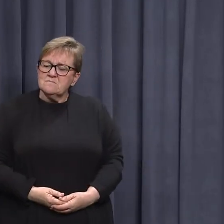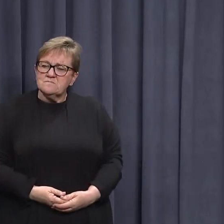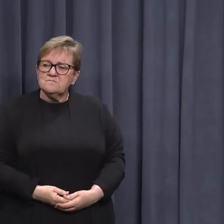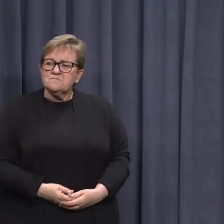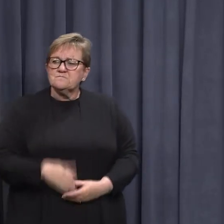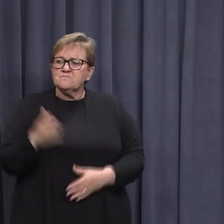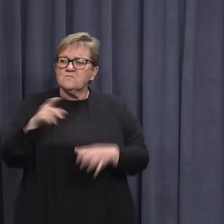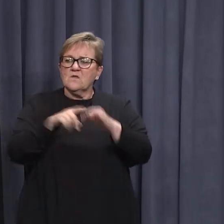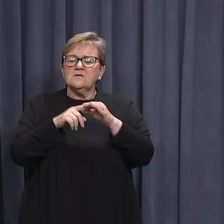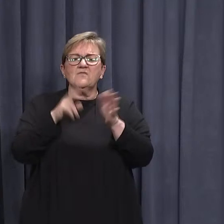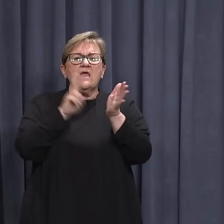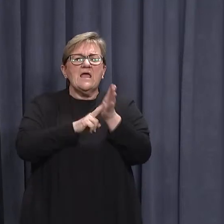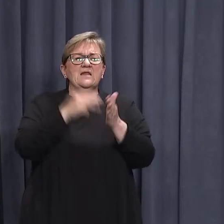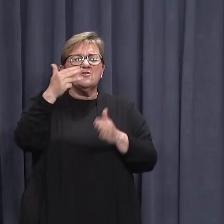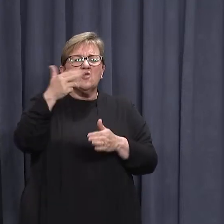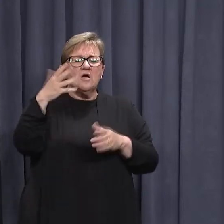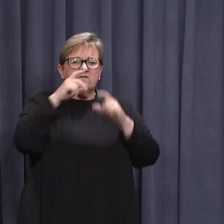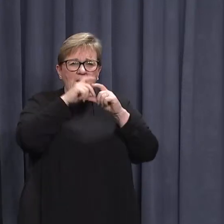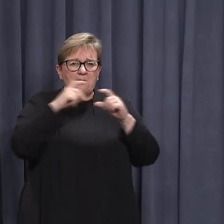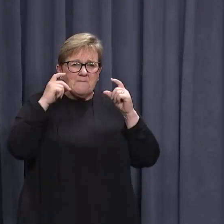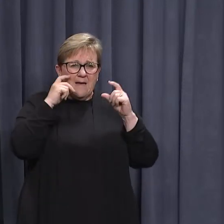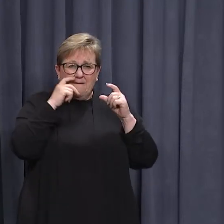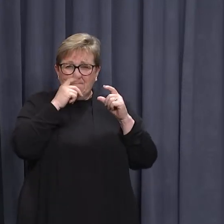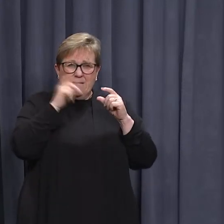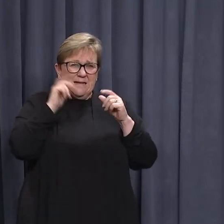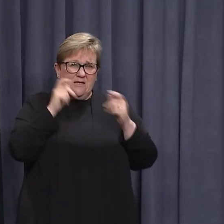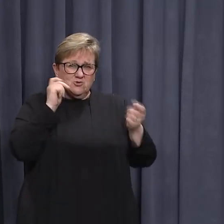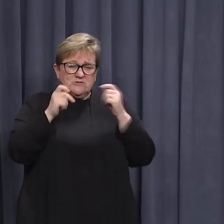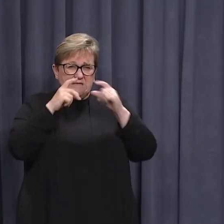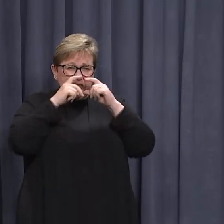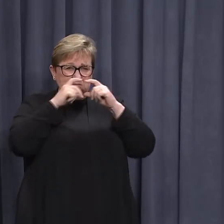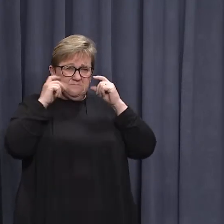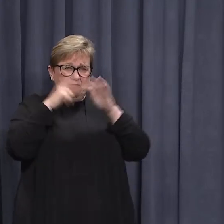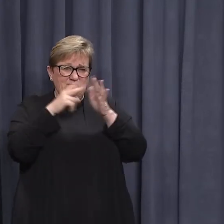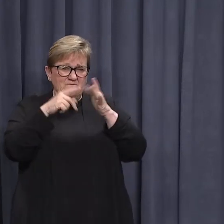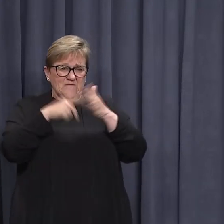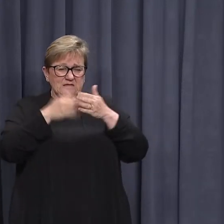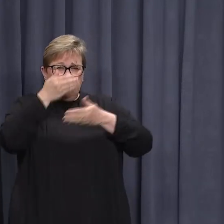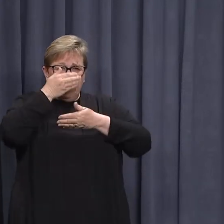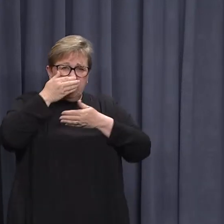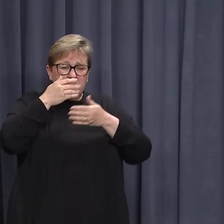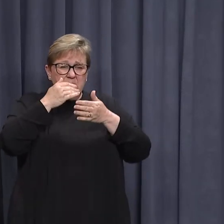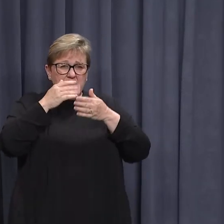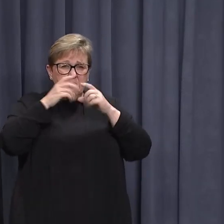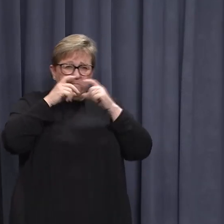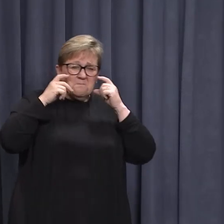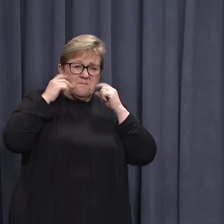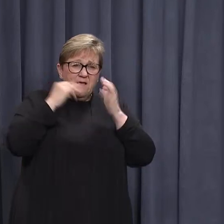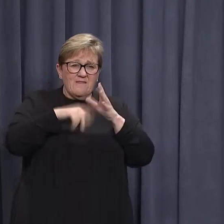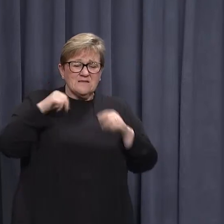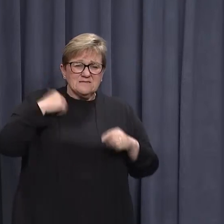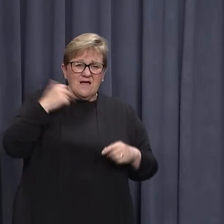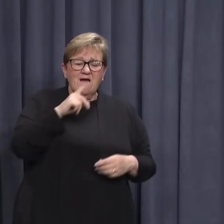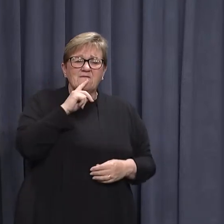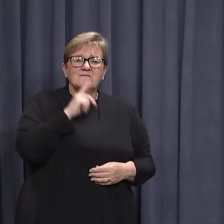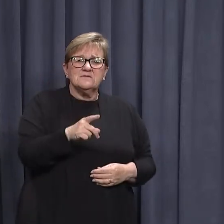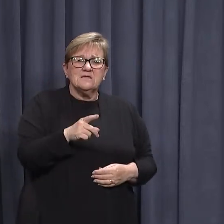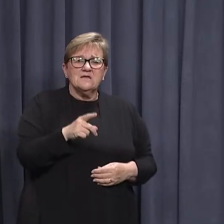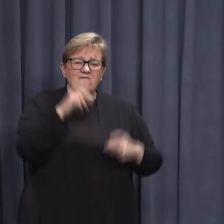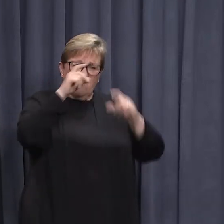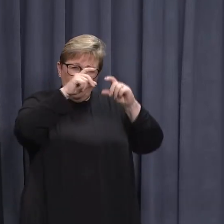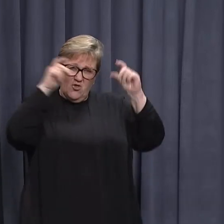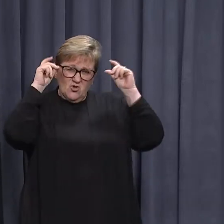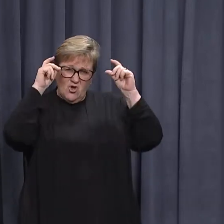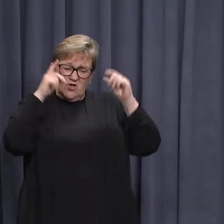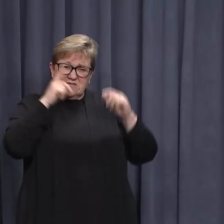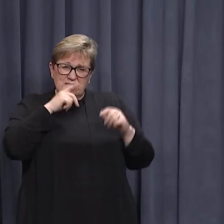the M95 masks, the ones that need to be tested for hospital staff suggestions from the nursing